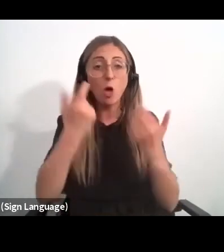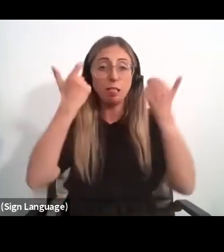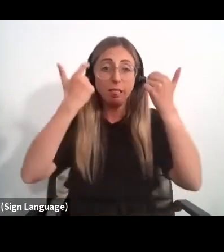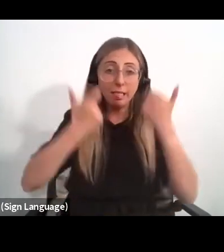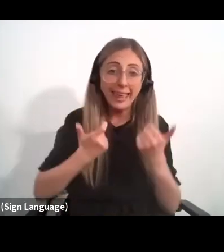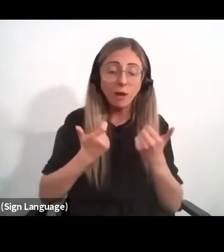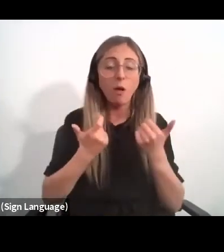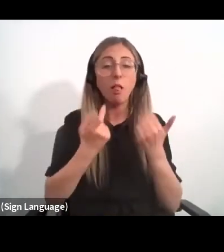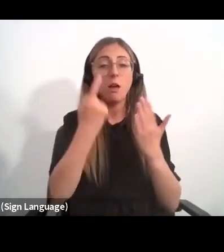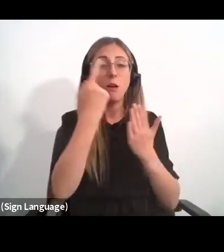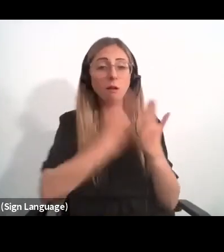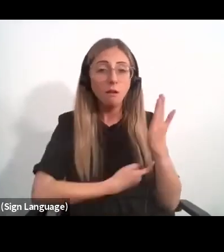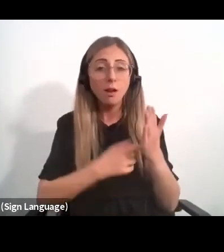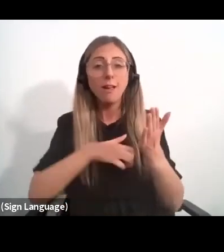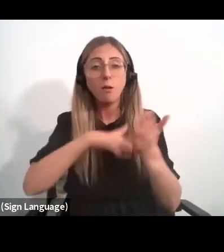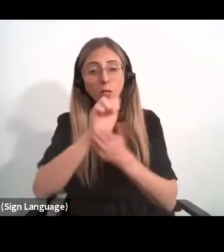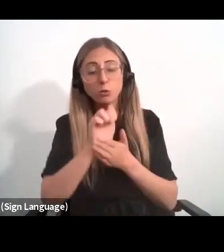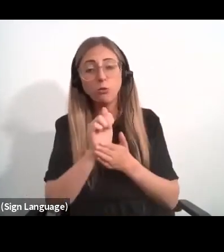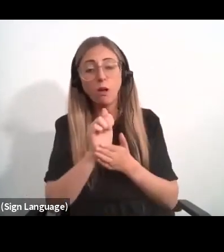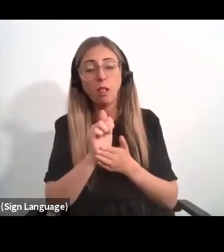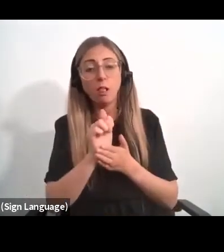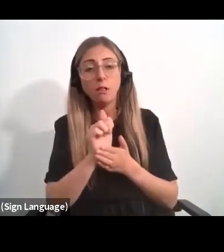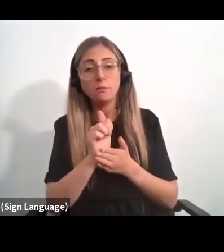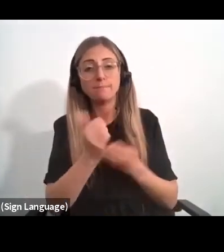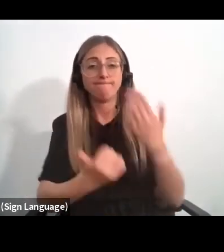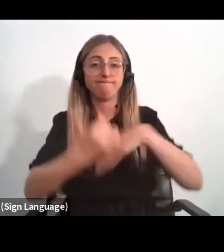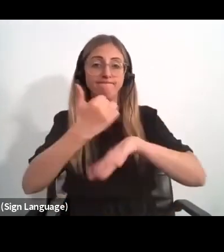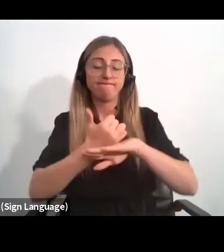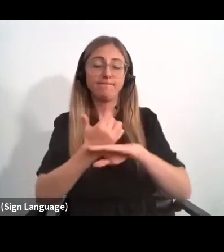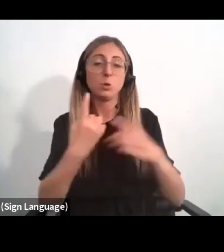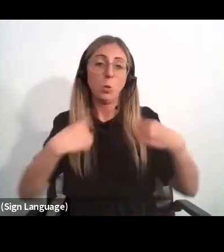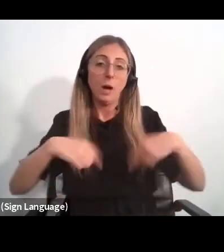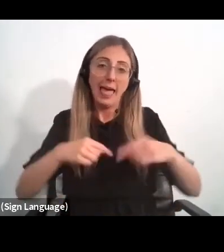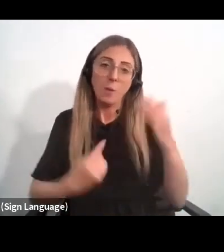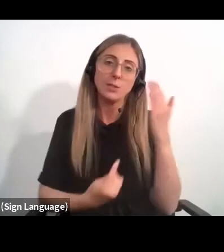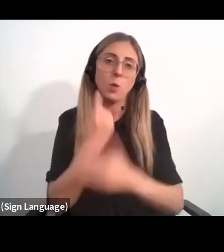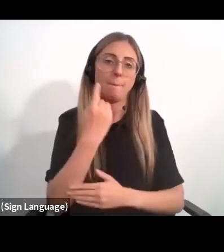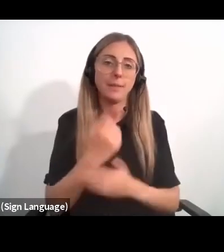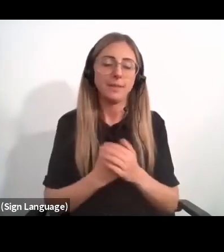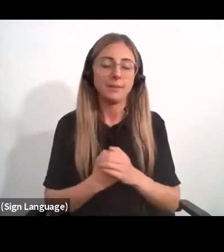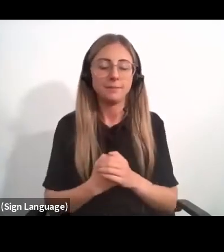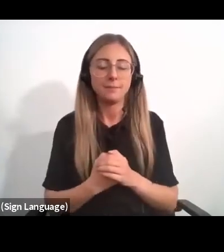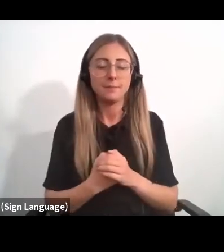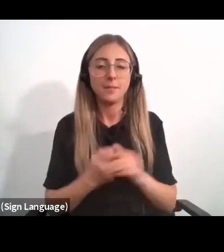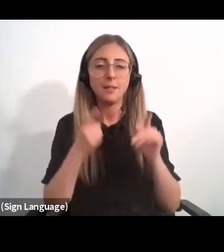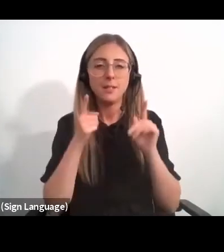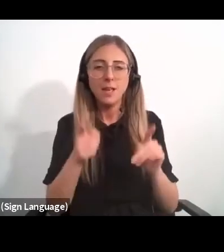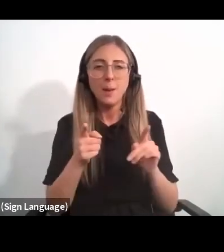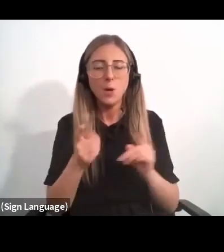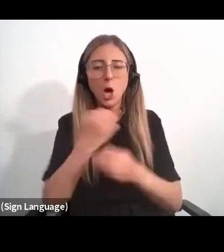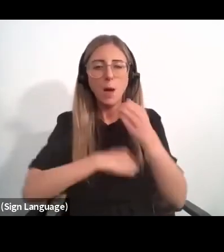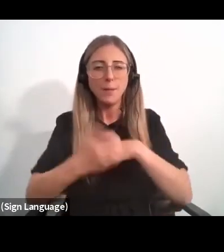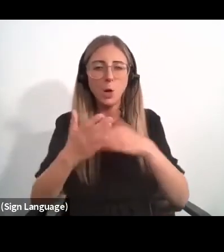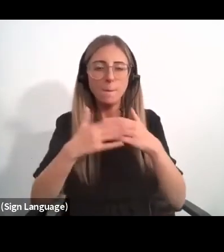regulatory, cultural conditions to enable and nurture development. Complicating matters, traditional information